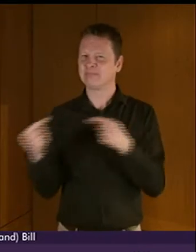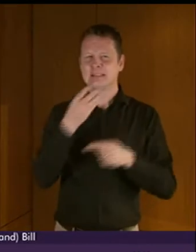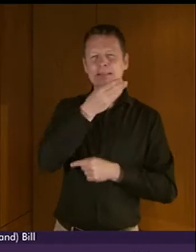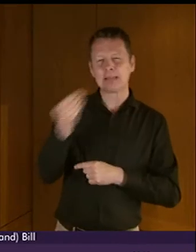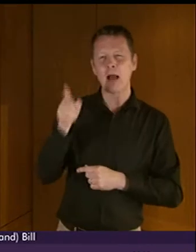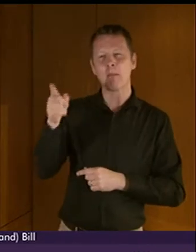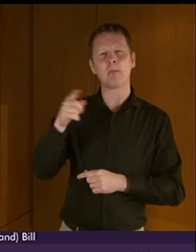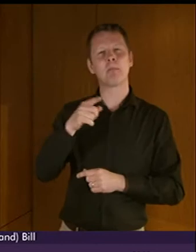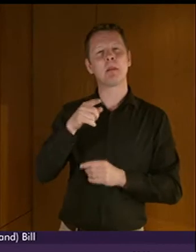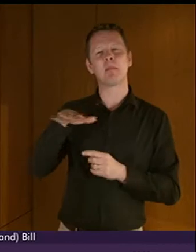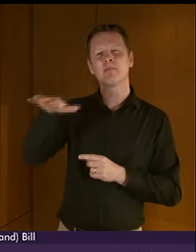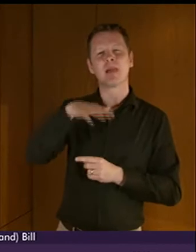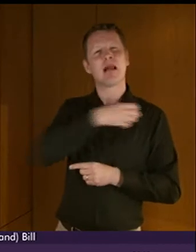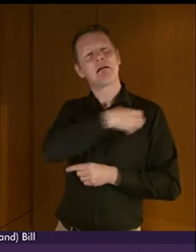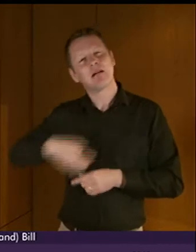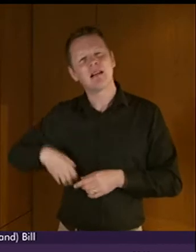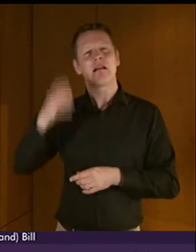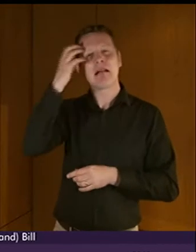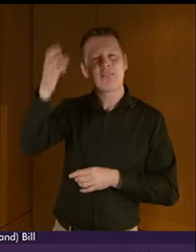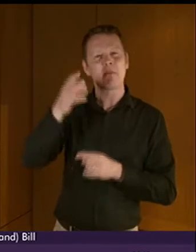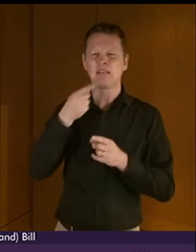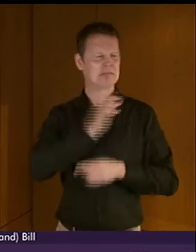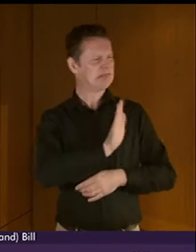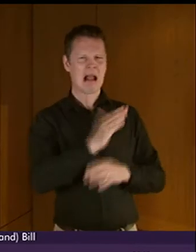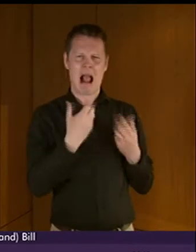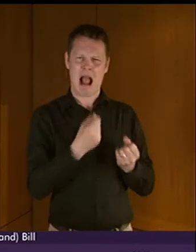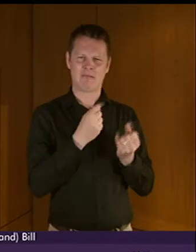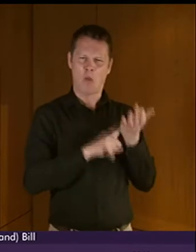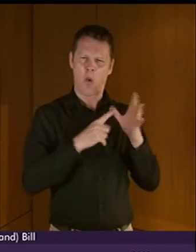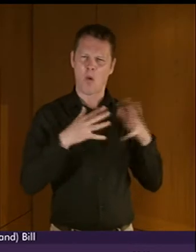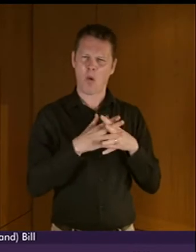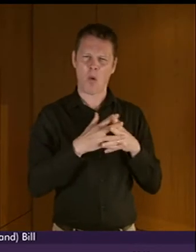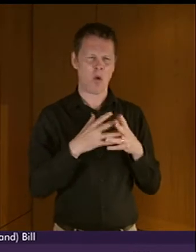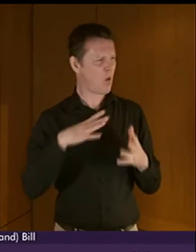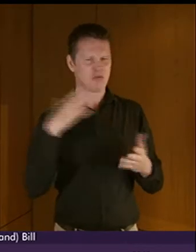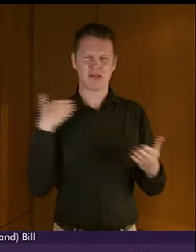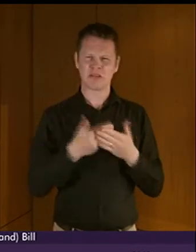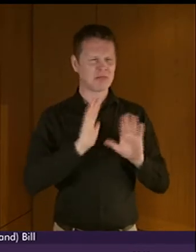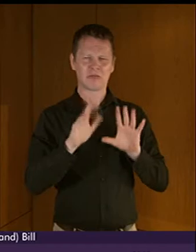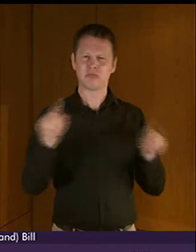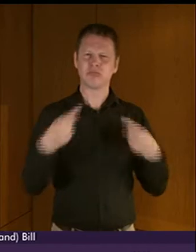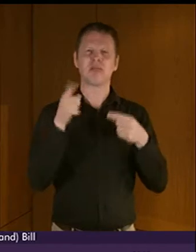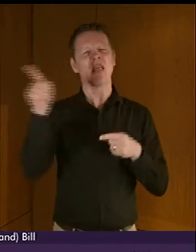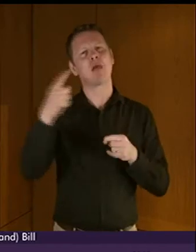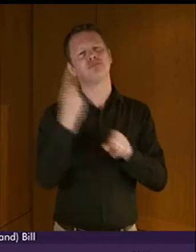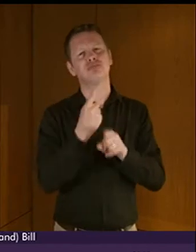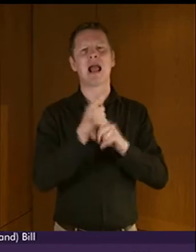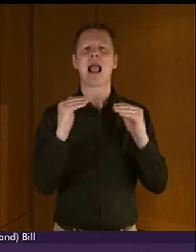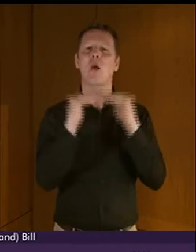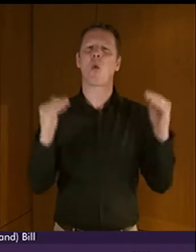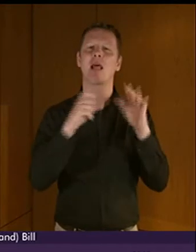authorities told us they felt existing legislation was sufficient and indeed opposed the bill. Most cited the Equality Act 2010,